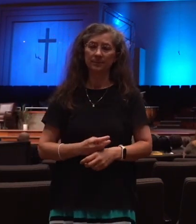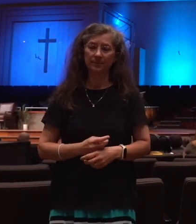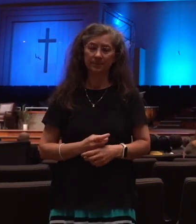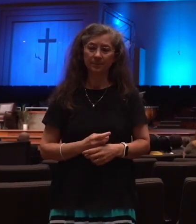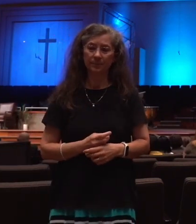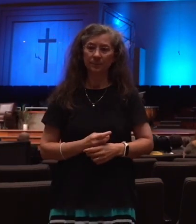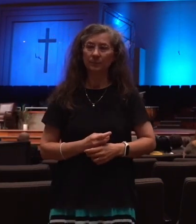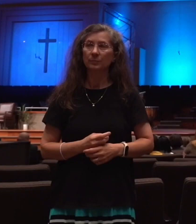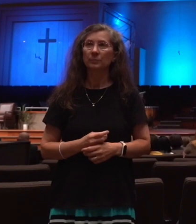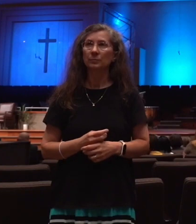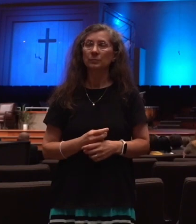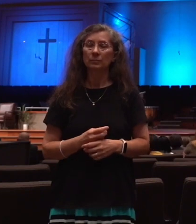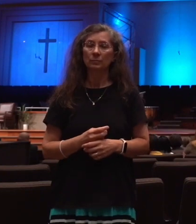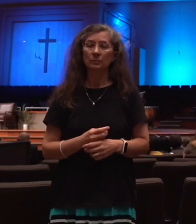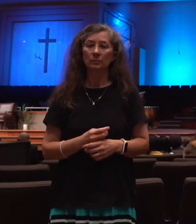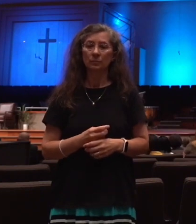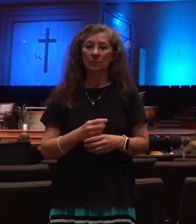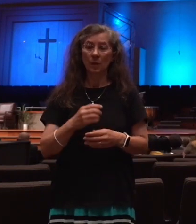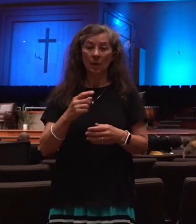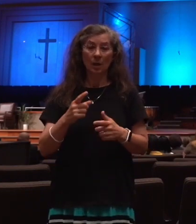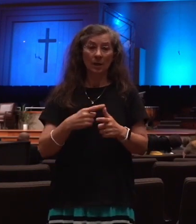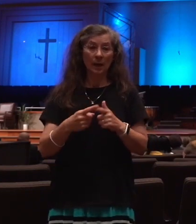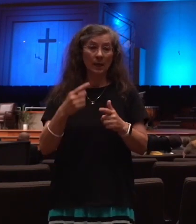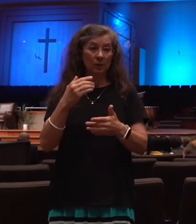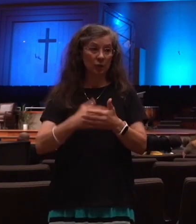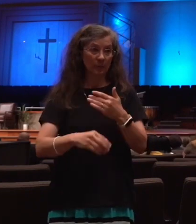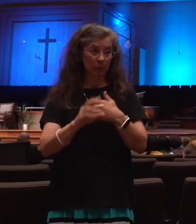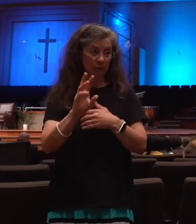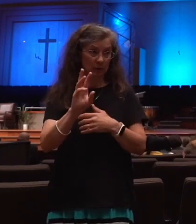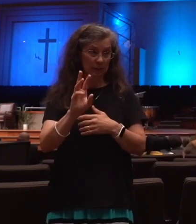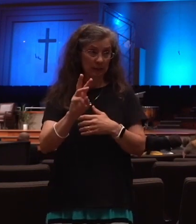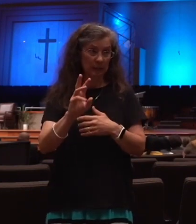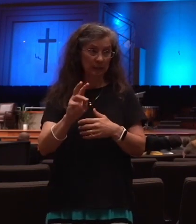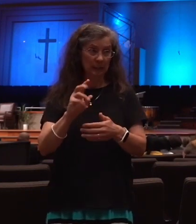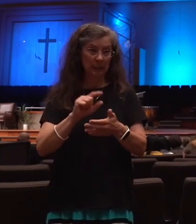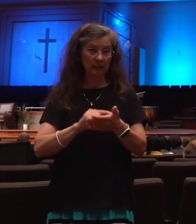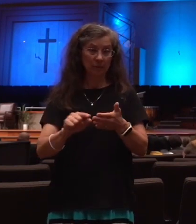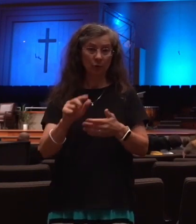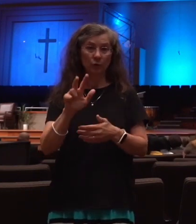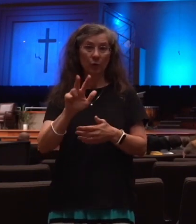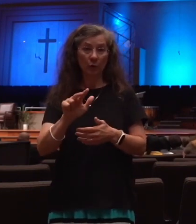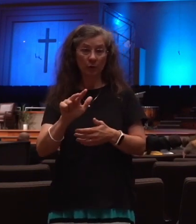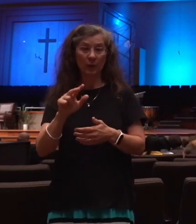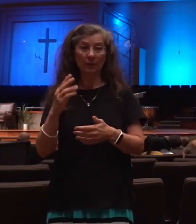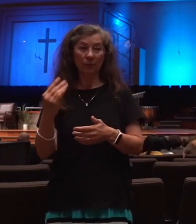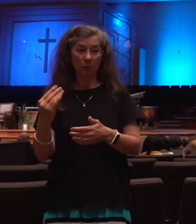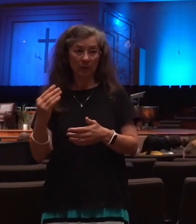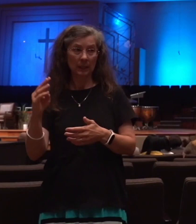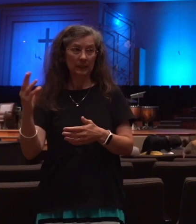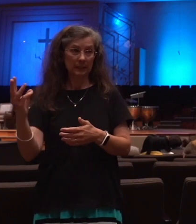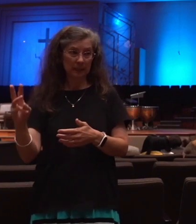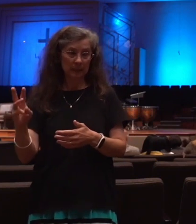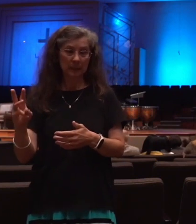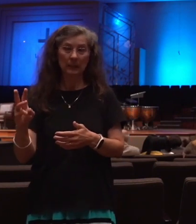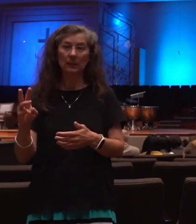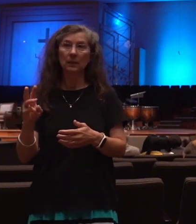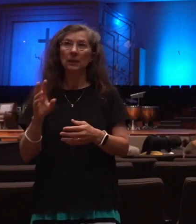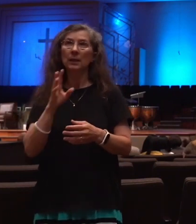And then in chapter 16, verses 13, 14, and 16, it talks about the three unclean spirits